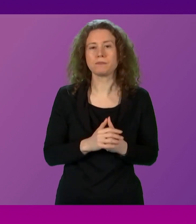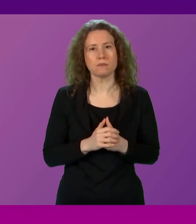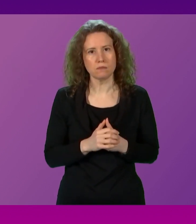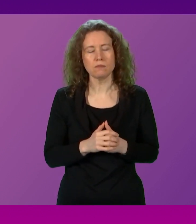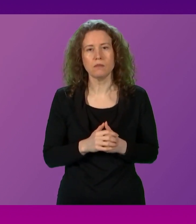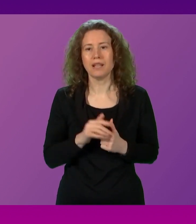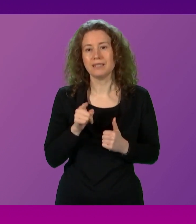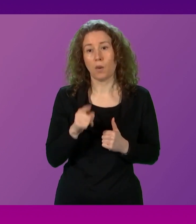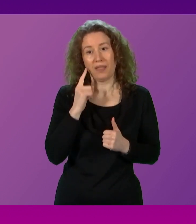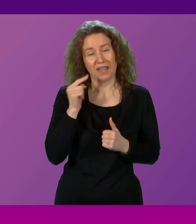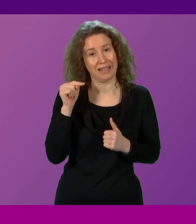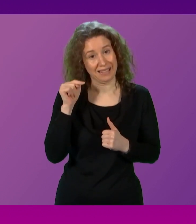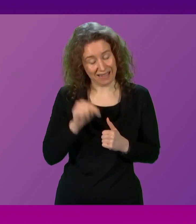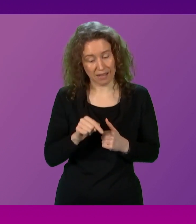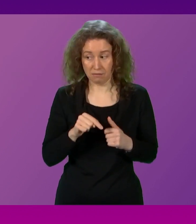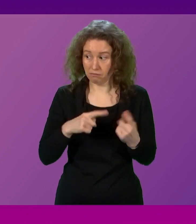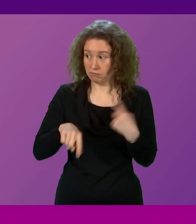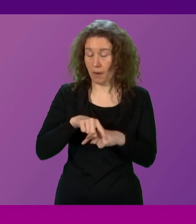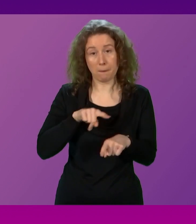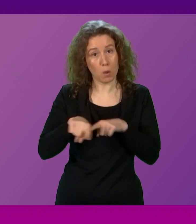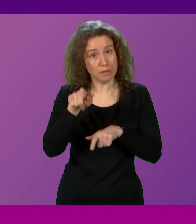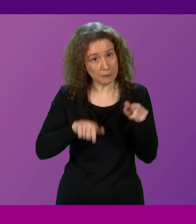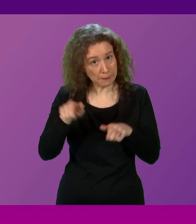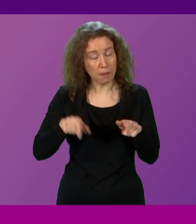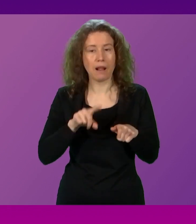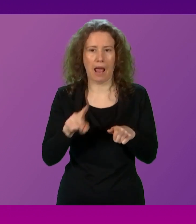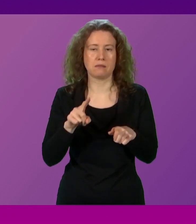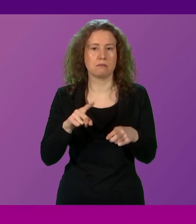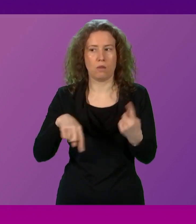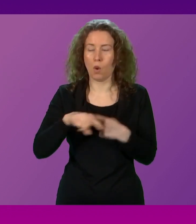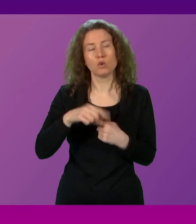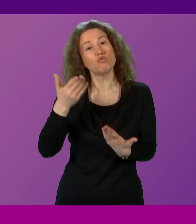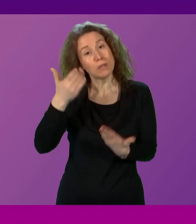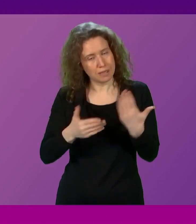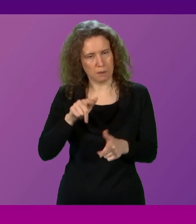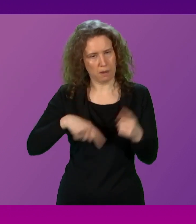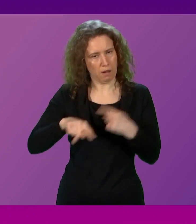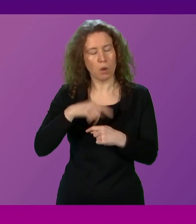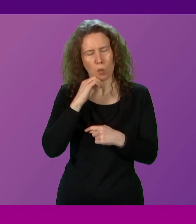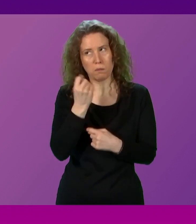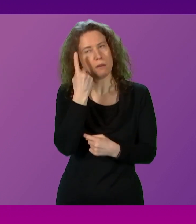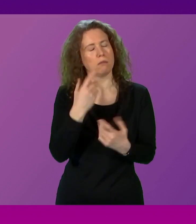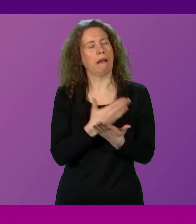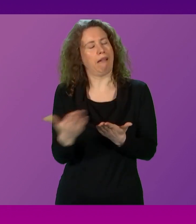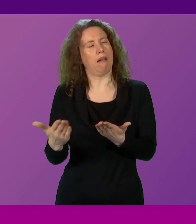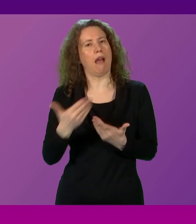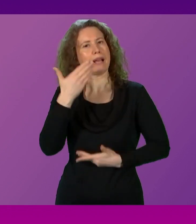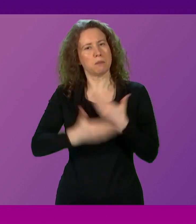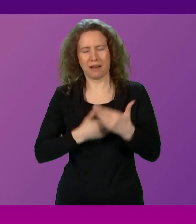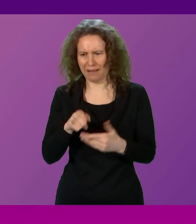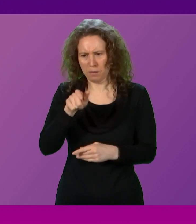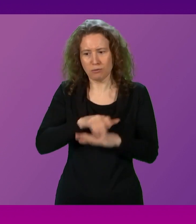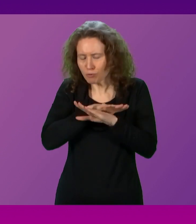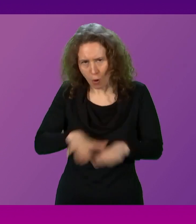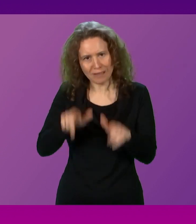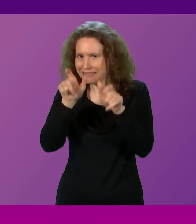So, that, I think, to most people, and to people who are reasonable, would be a very clear explanation of